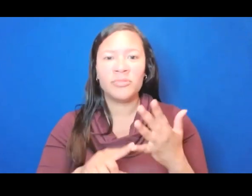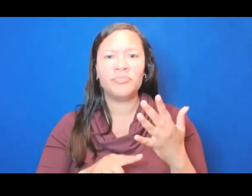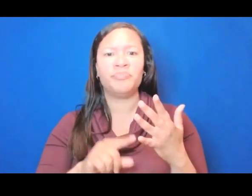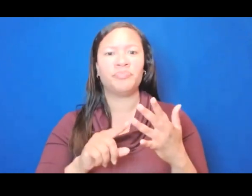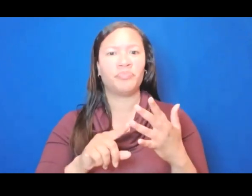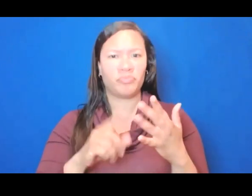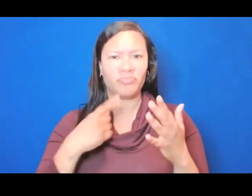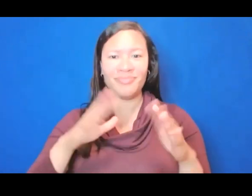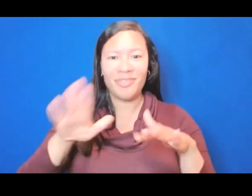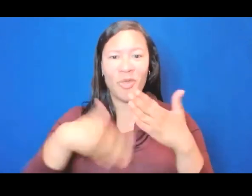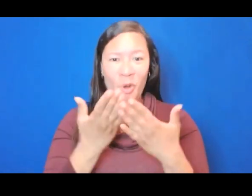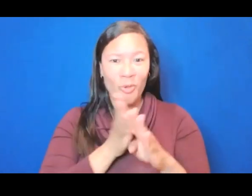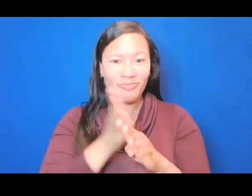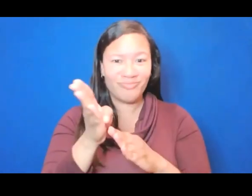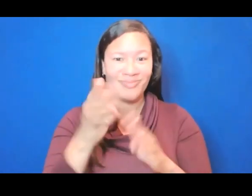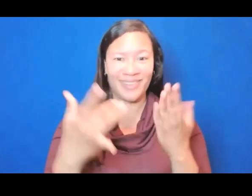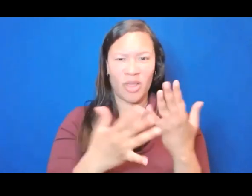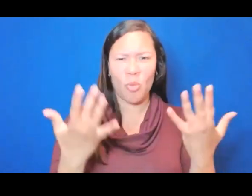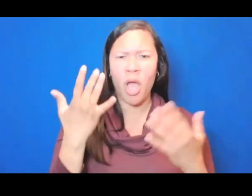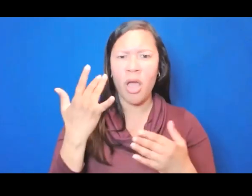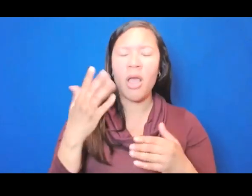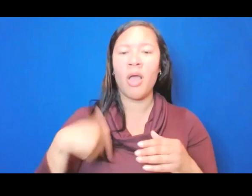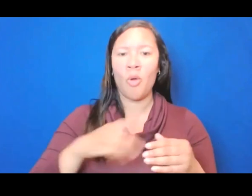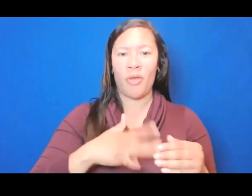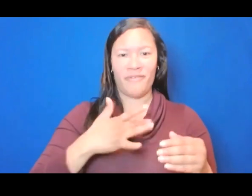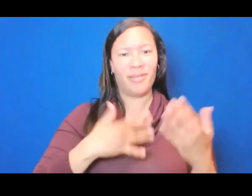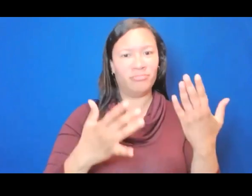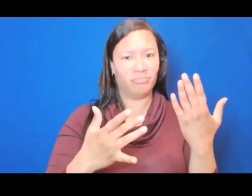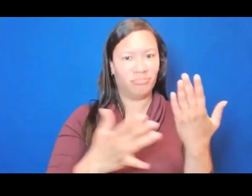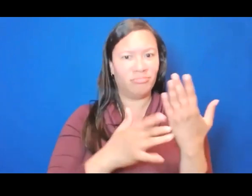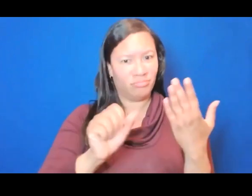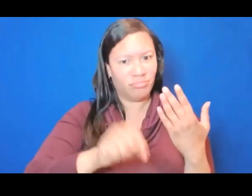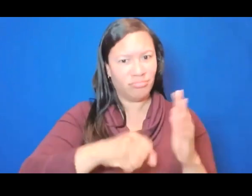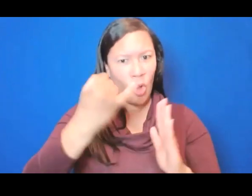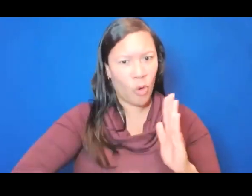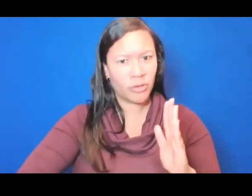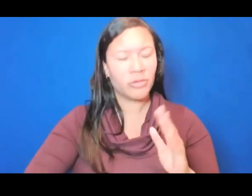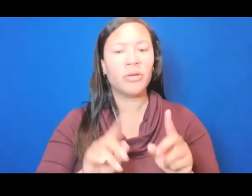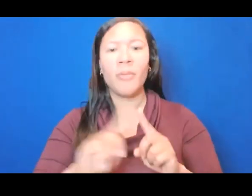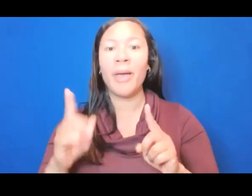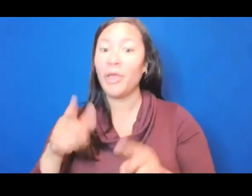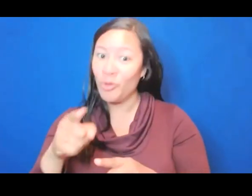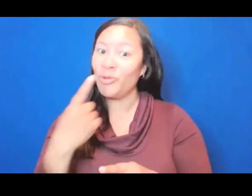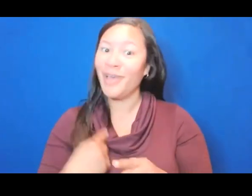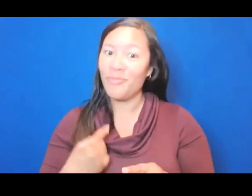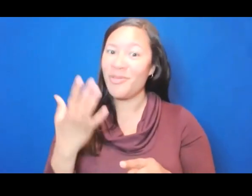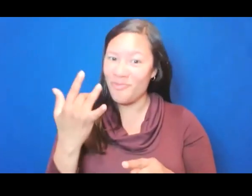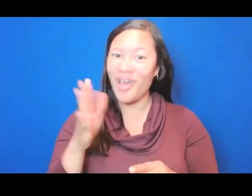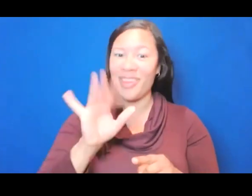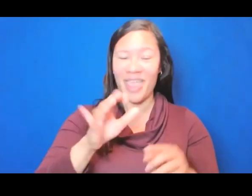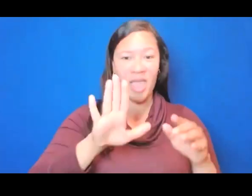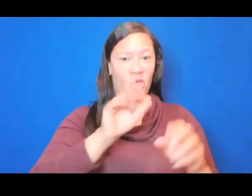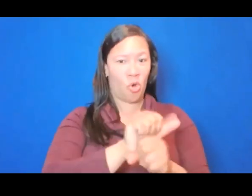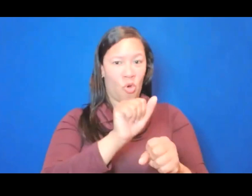disciplinary category of technology, because we do think technology is art. But please tell us why is the piece that